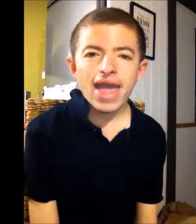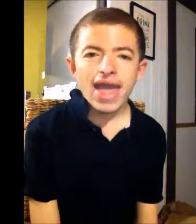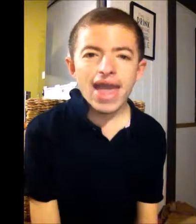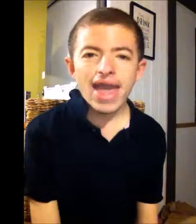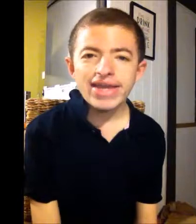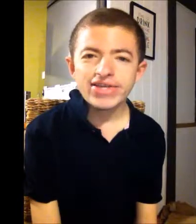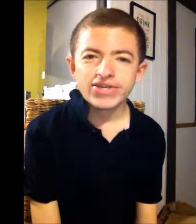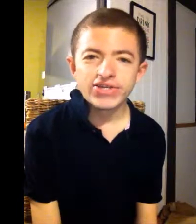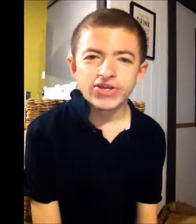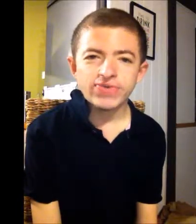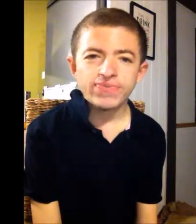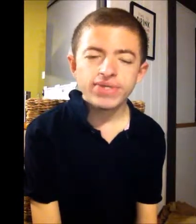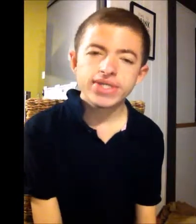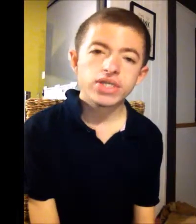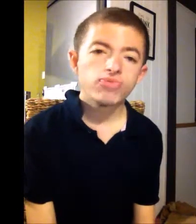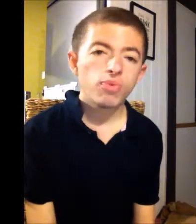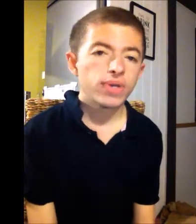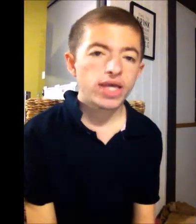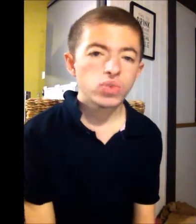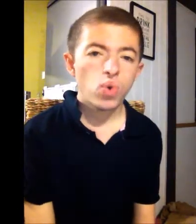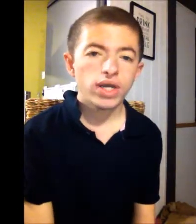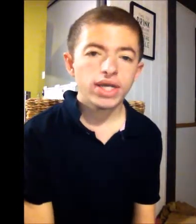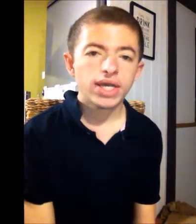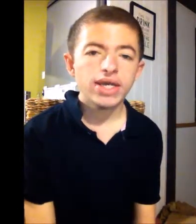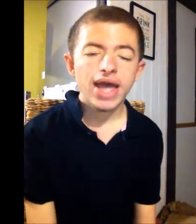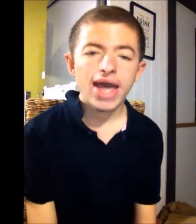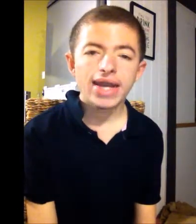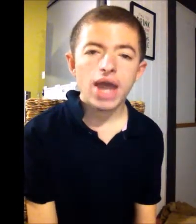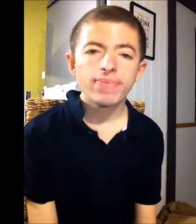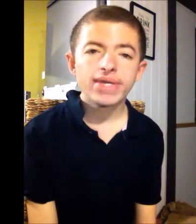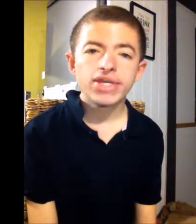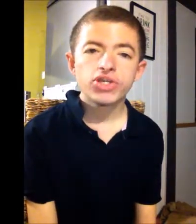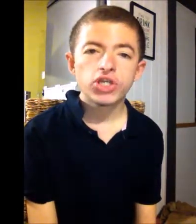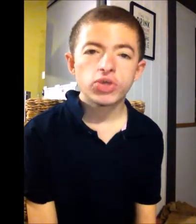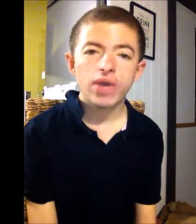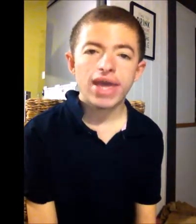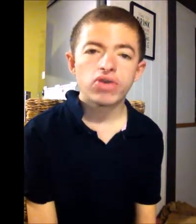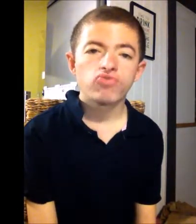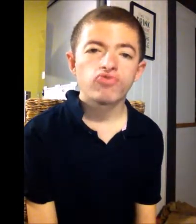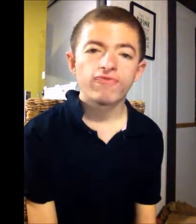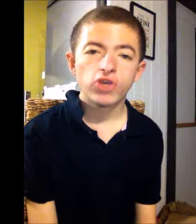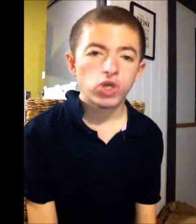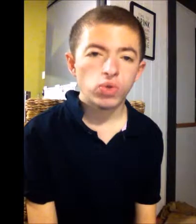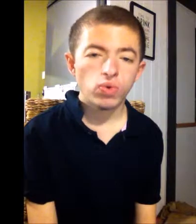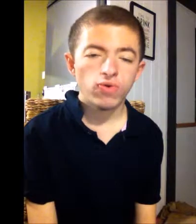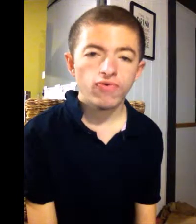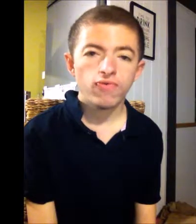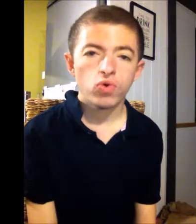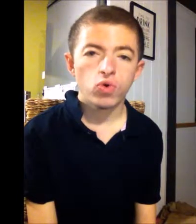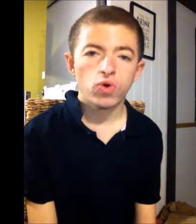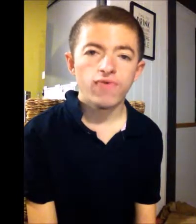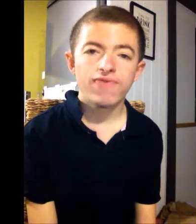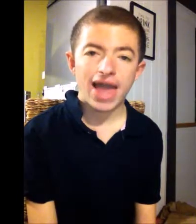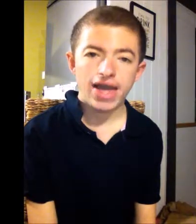Hey YouTube, this is Roblenats1 here, and I'm here to do a review for Flash,